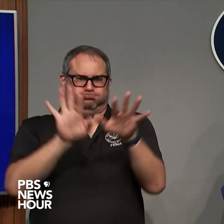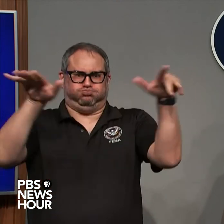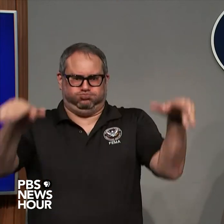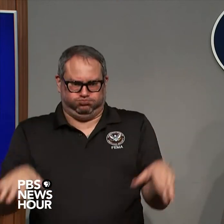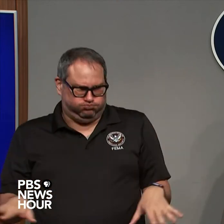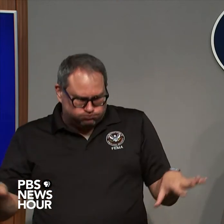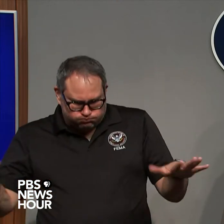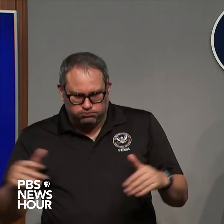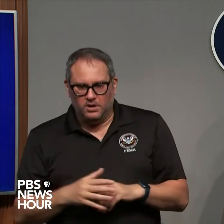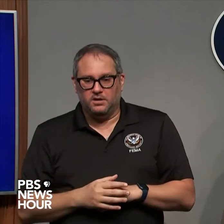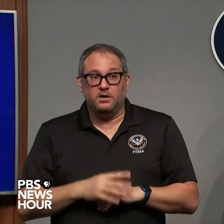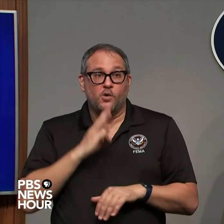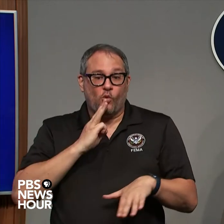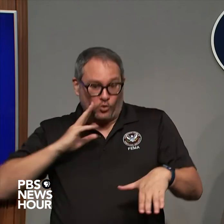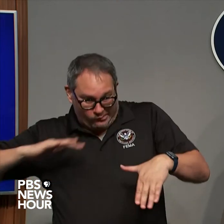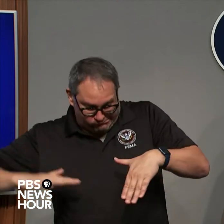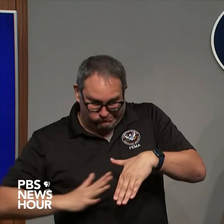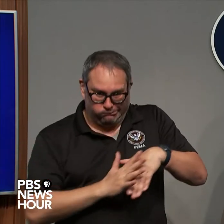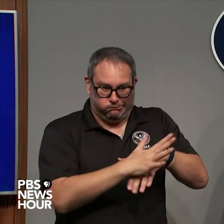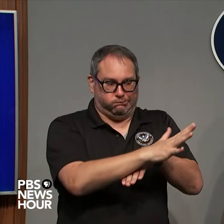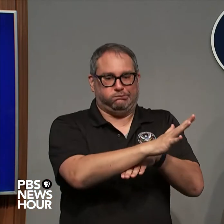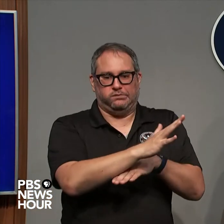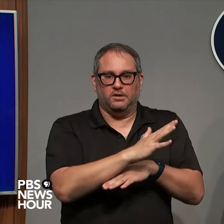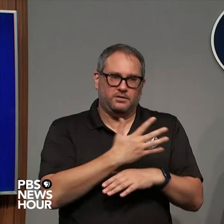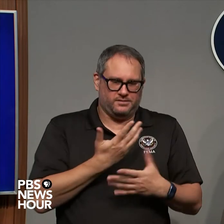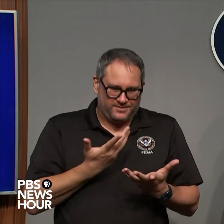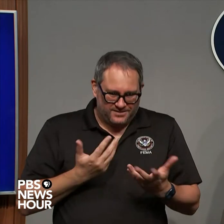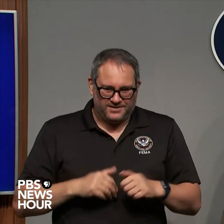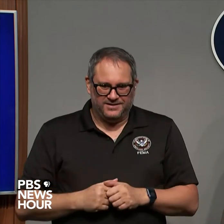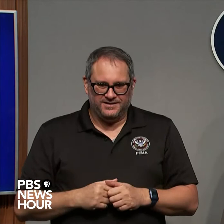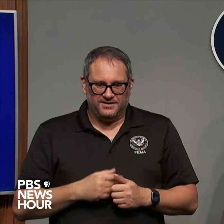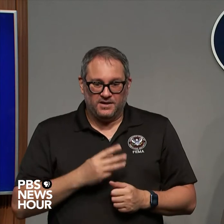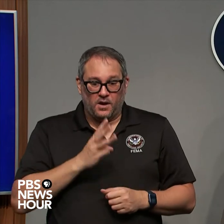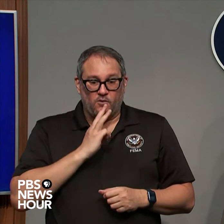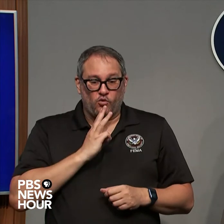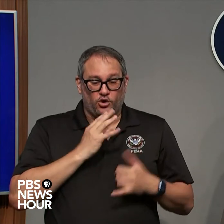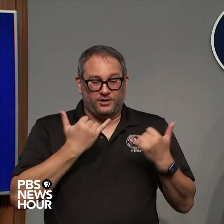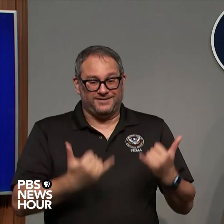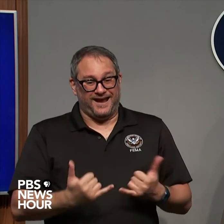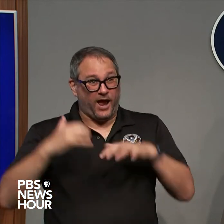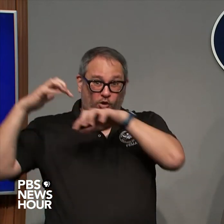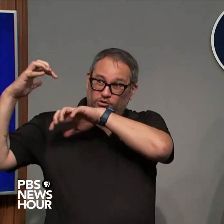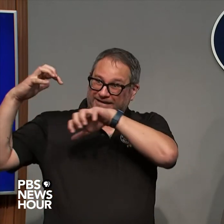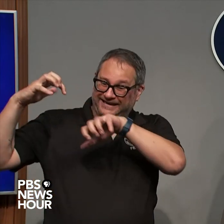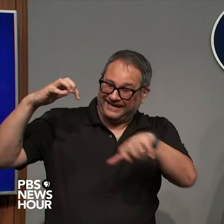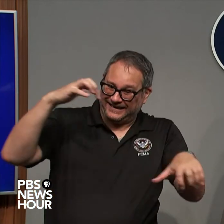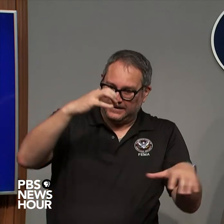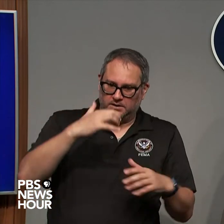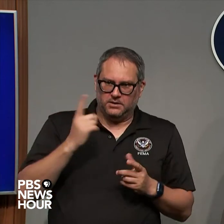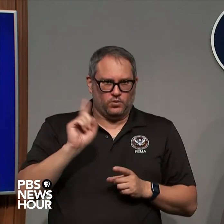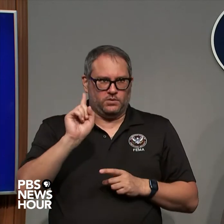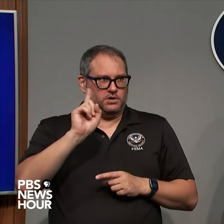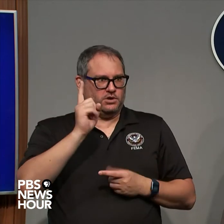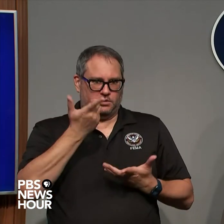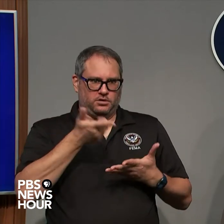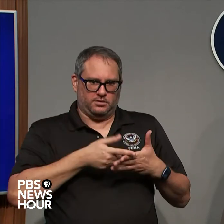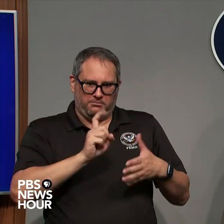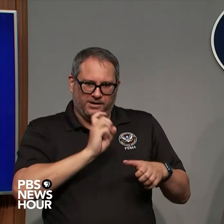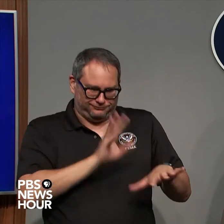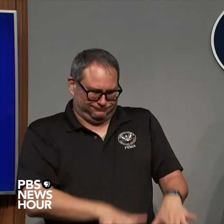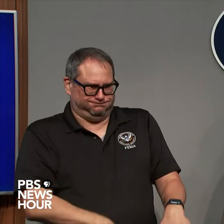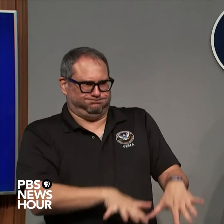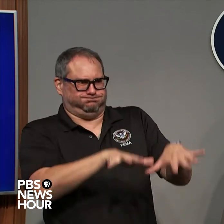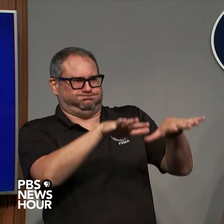water gets pushed into these areas flows backward and then that rainfall has nowhere to drain so even if you're inland you have dangers associated with the water so